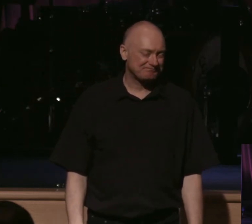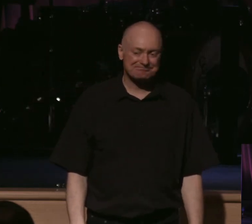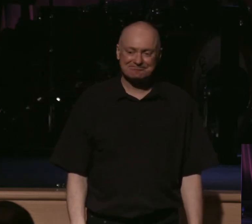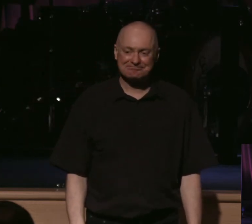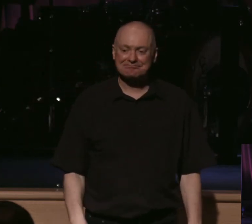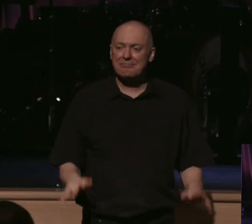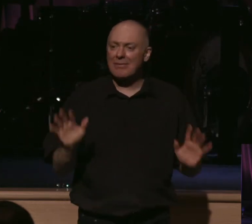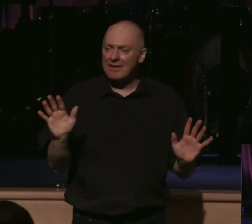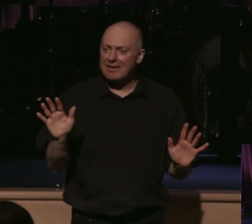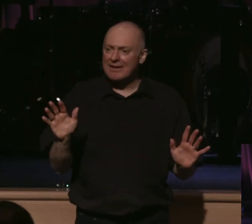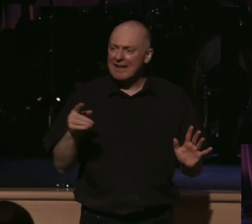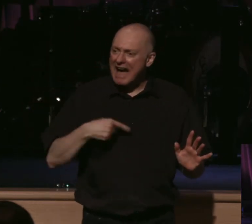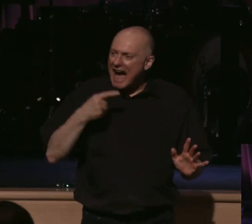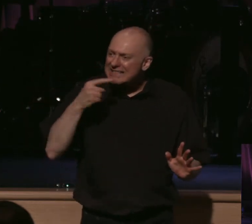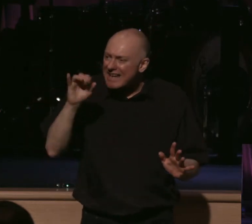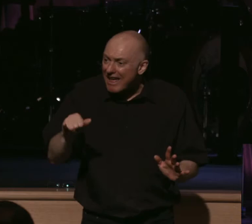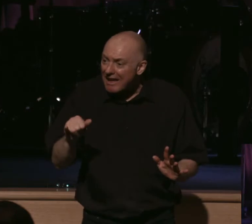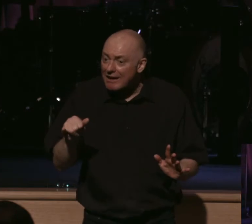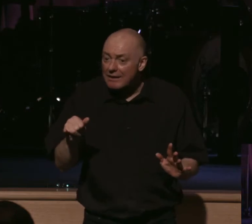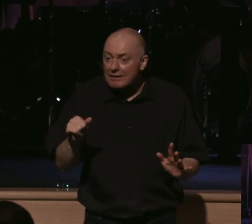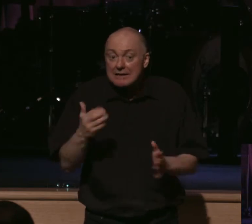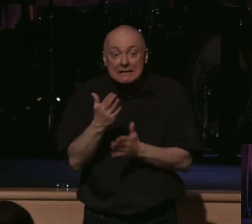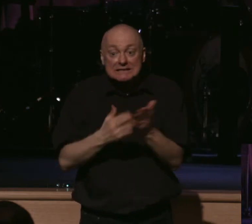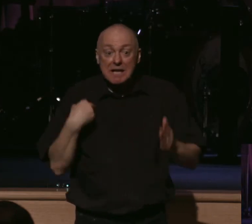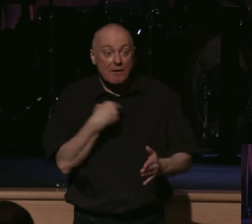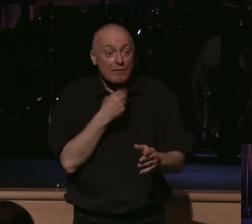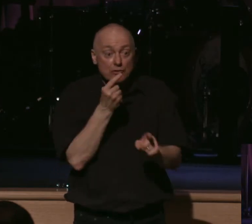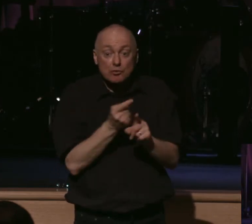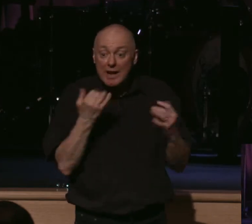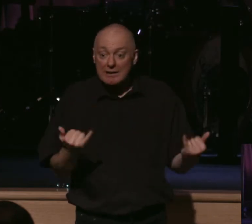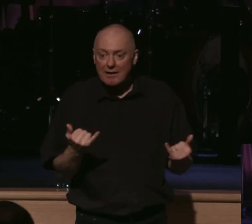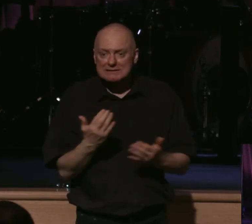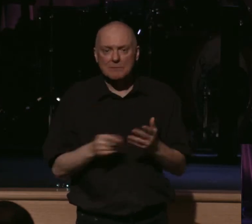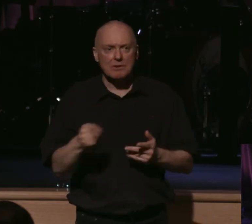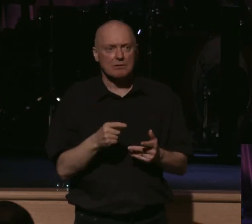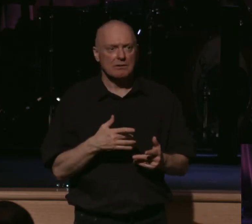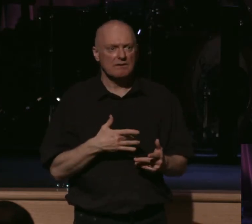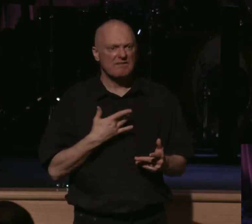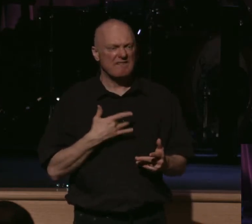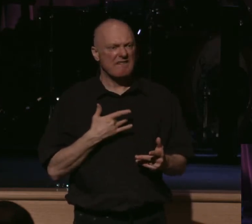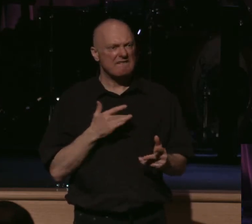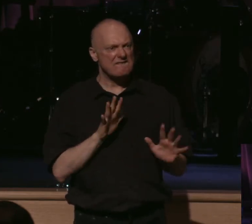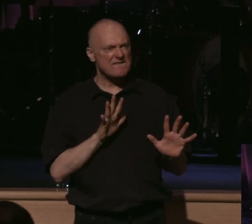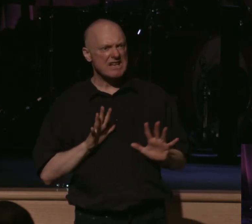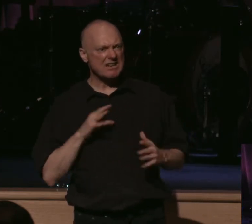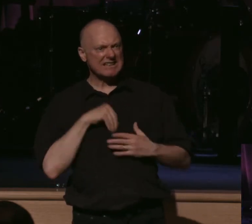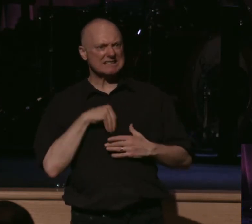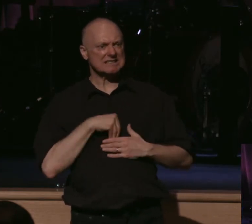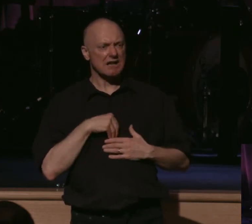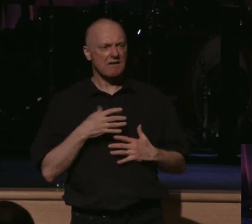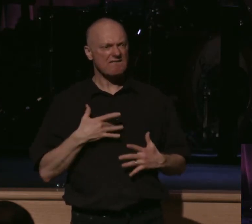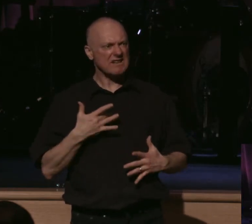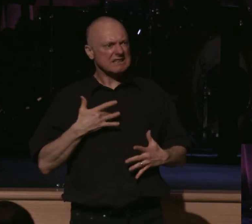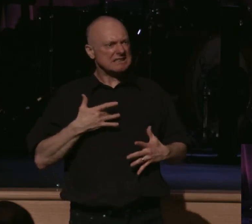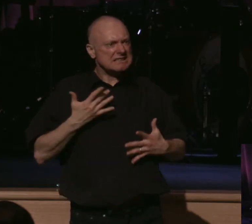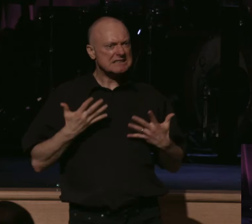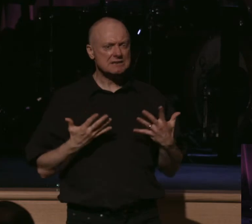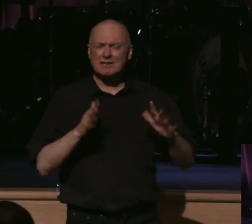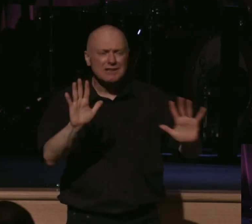And loved ones, I say that. And as I say that, some of us right now are tempted with fear. We're tempted with fear. But be not